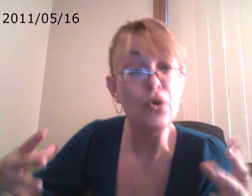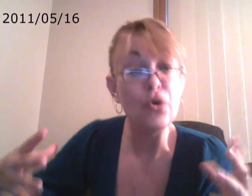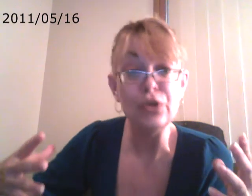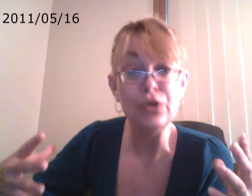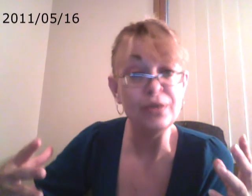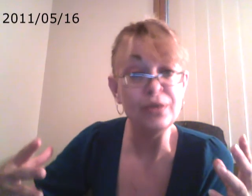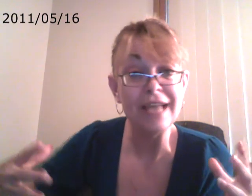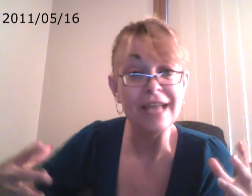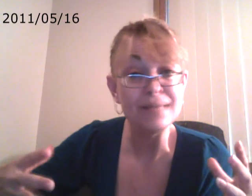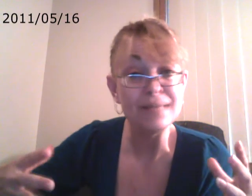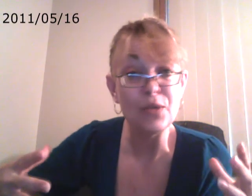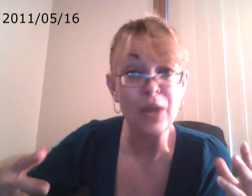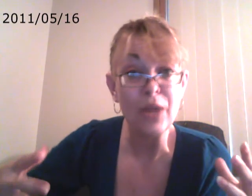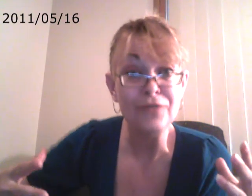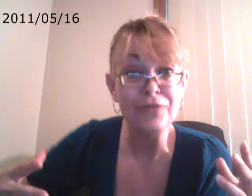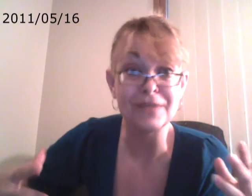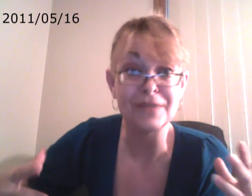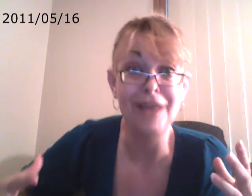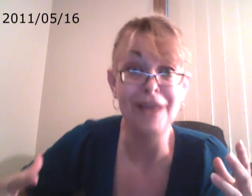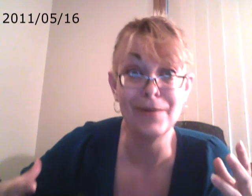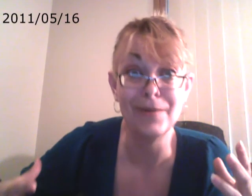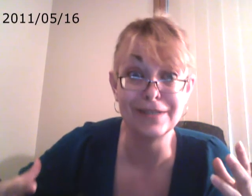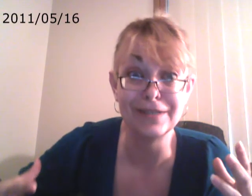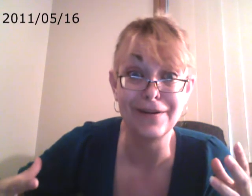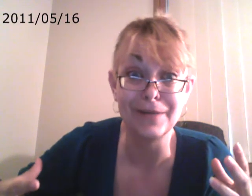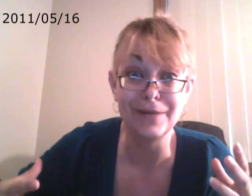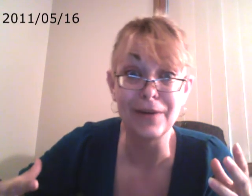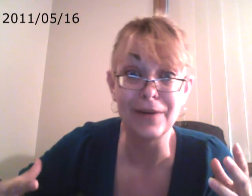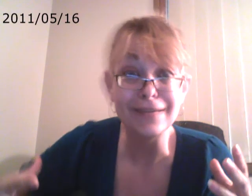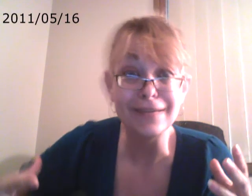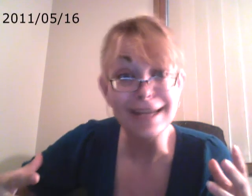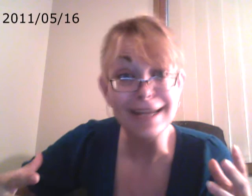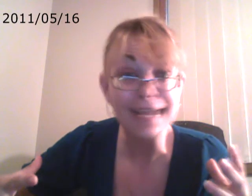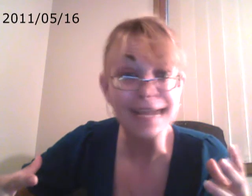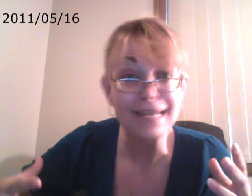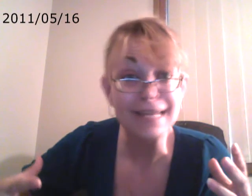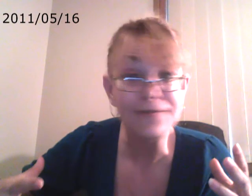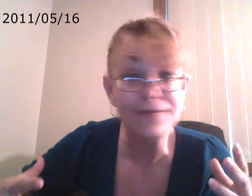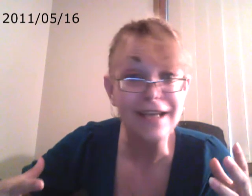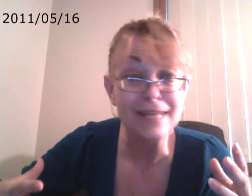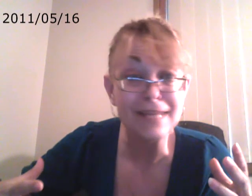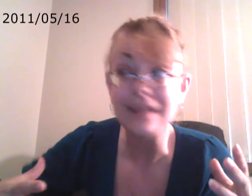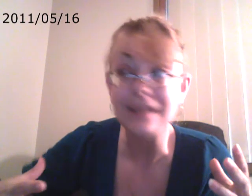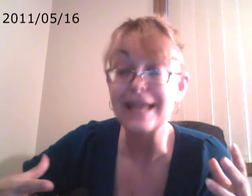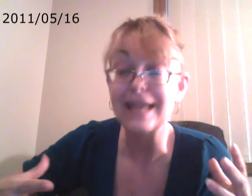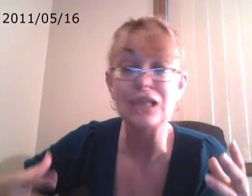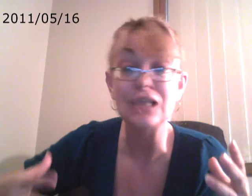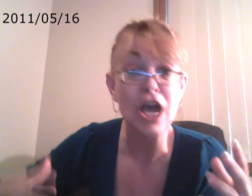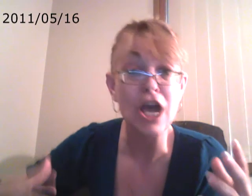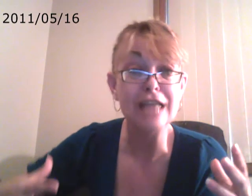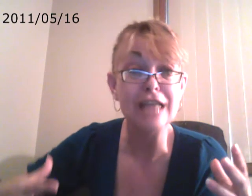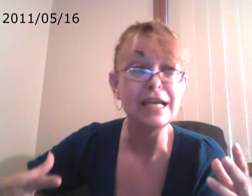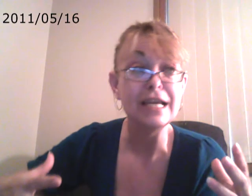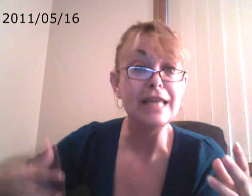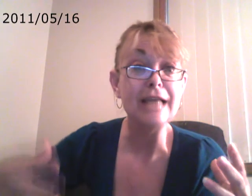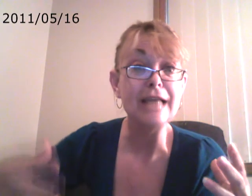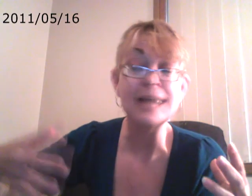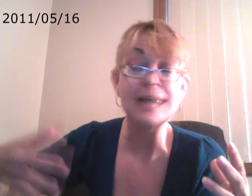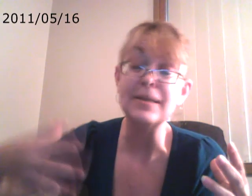human has been aware of themselves. I'm only starting to be aware of it, and I can't even find anybody that's got that. I mean,